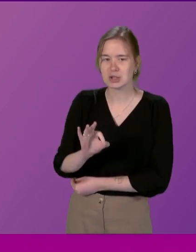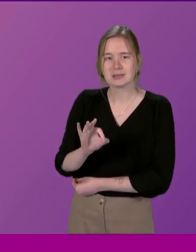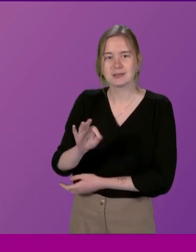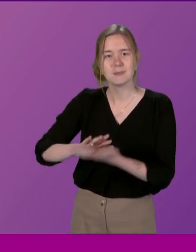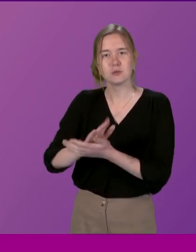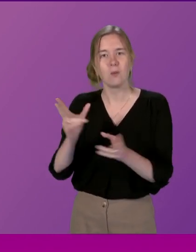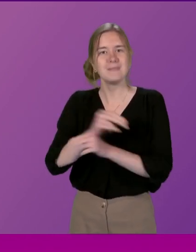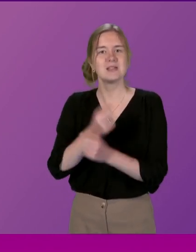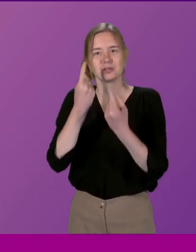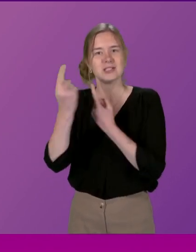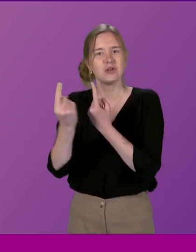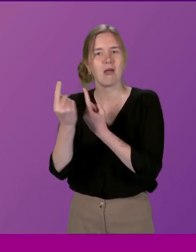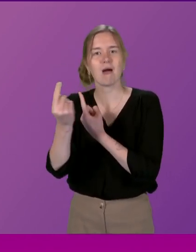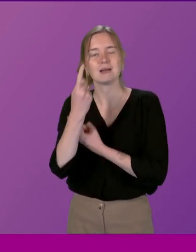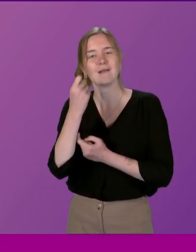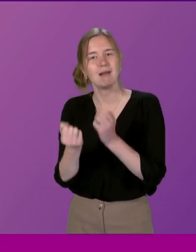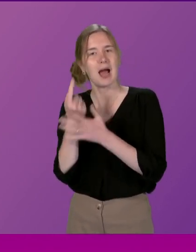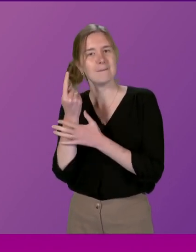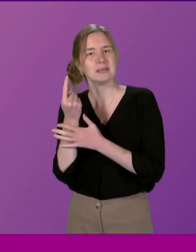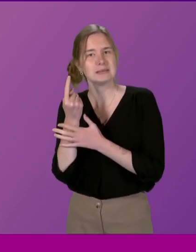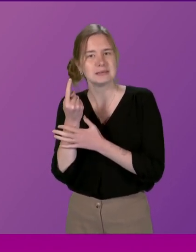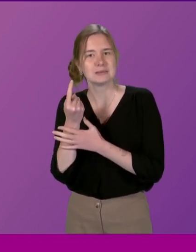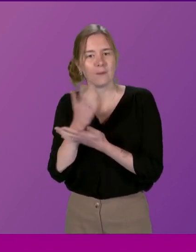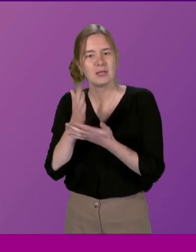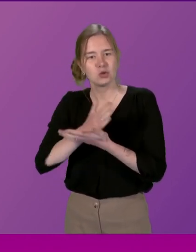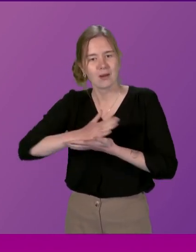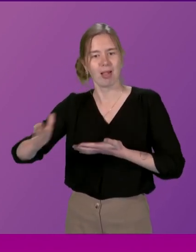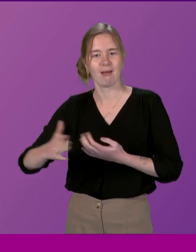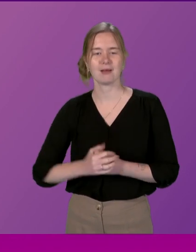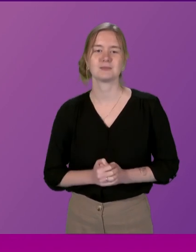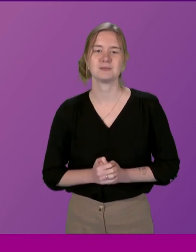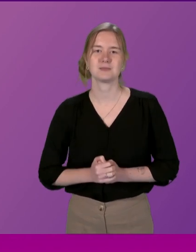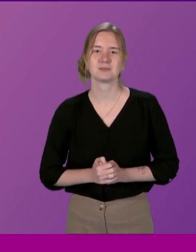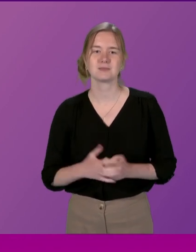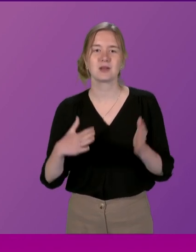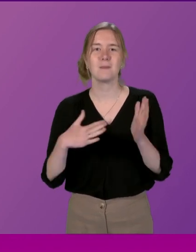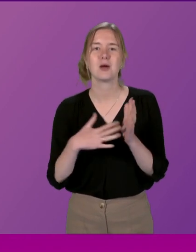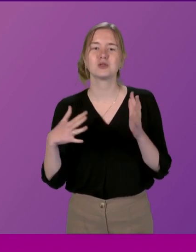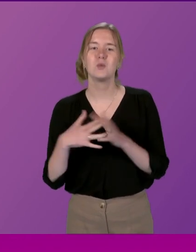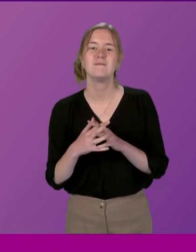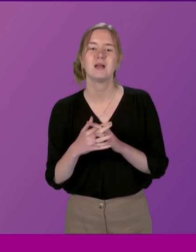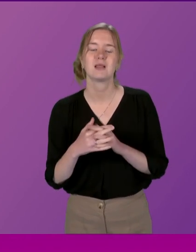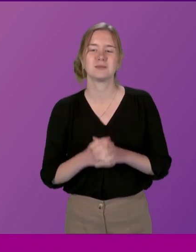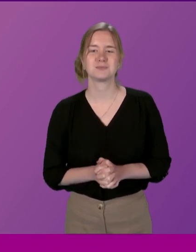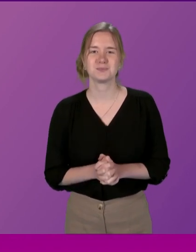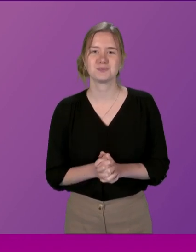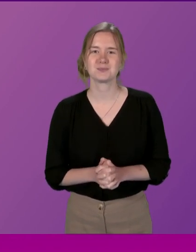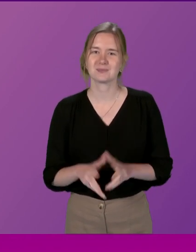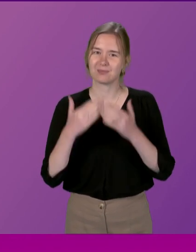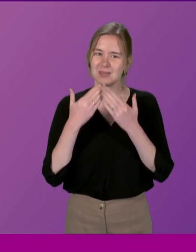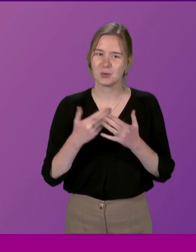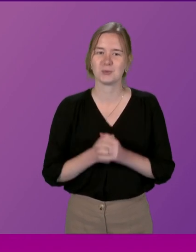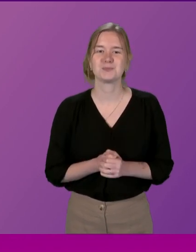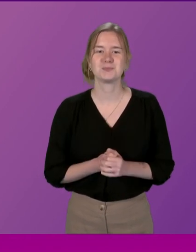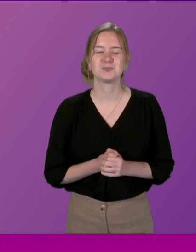not have that misunderstanding Because that can happen a lot of the time Martin Whitfield I'm very grateful for George Adam giving way